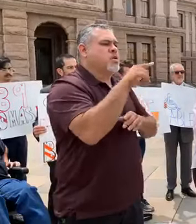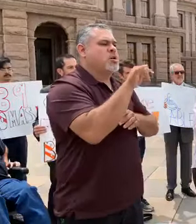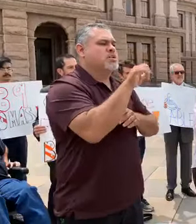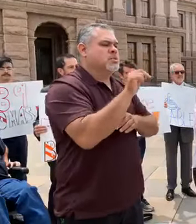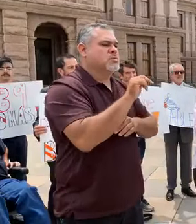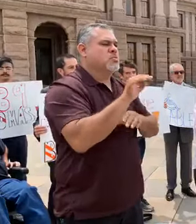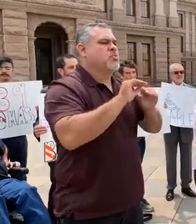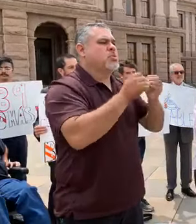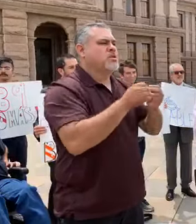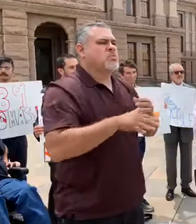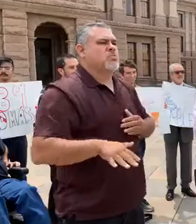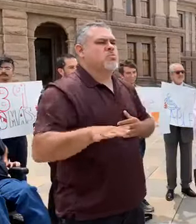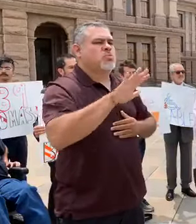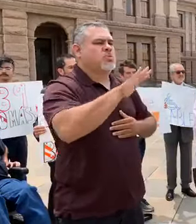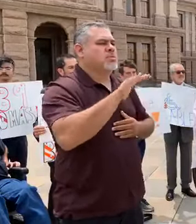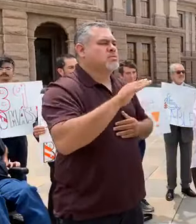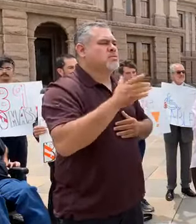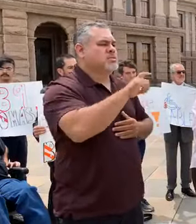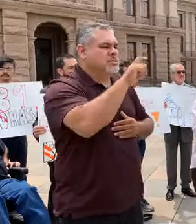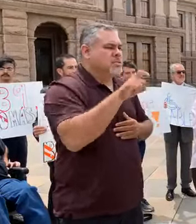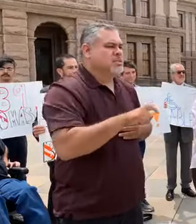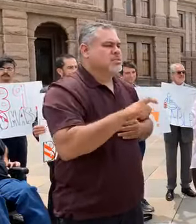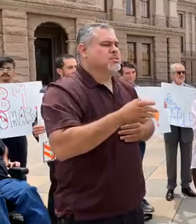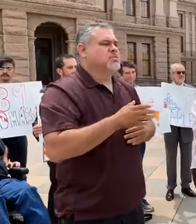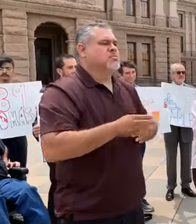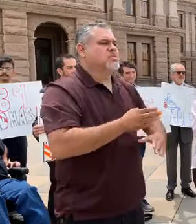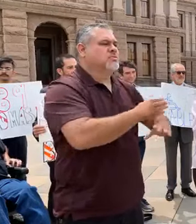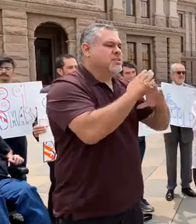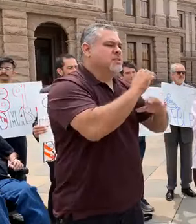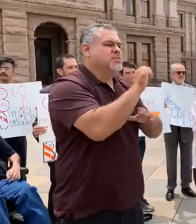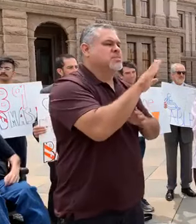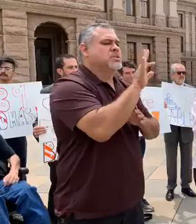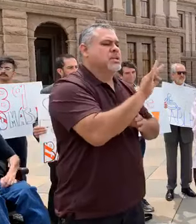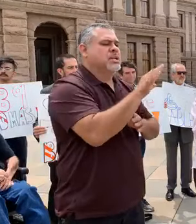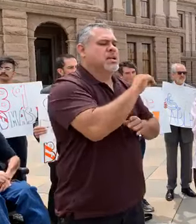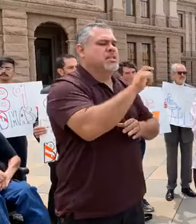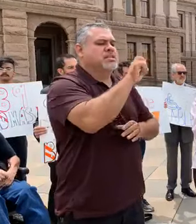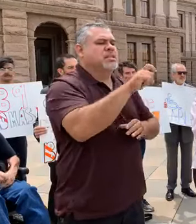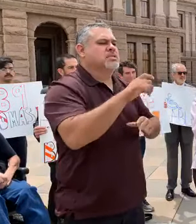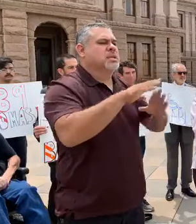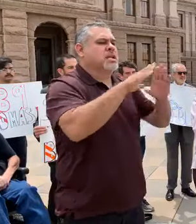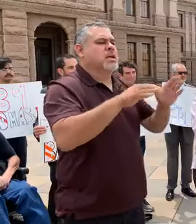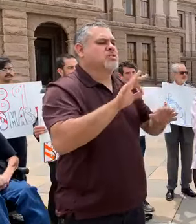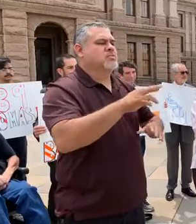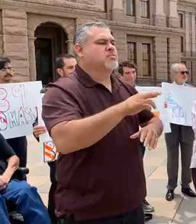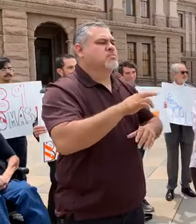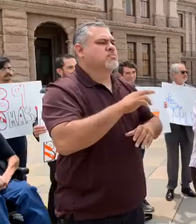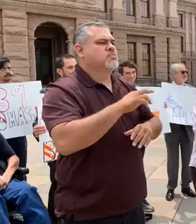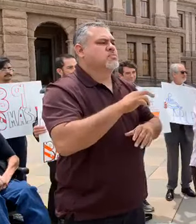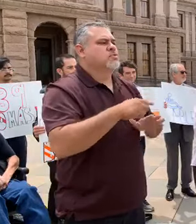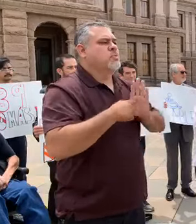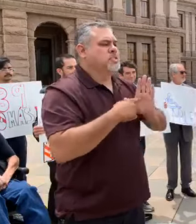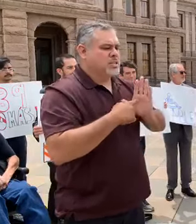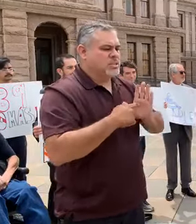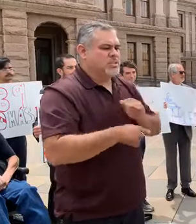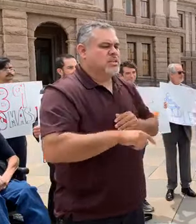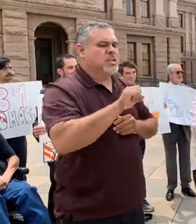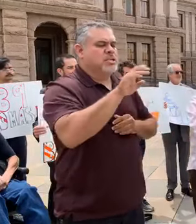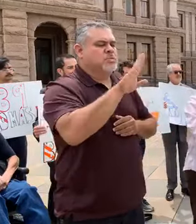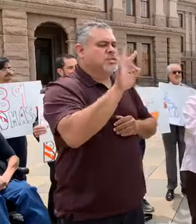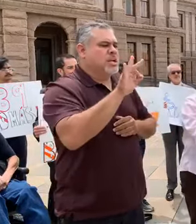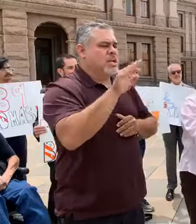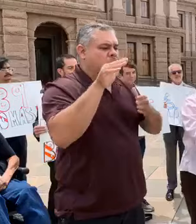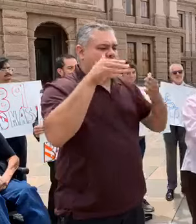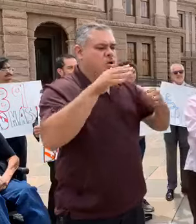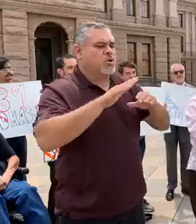across the state to stop SB 9 in the Texas House of Representatives. SB 9 concentrates